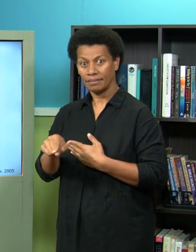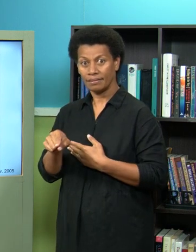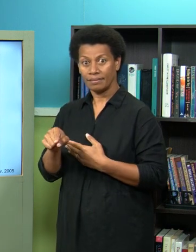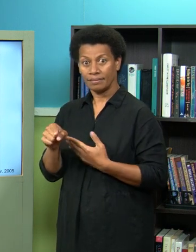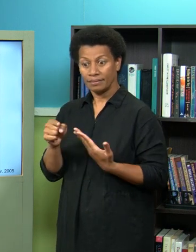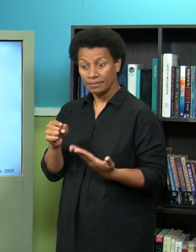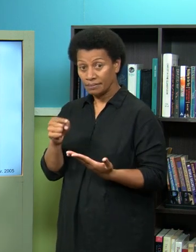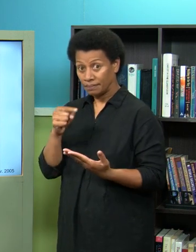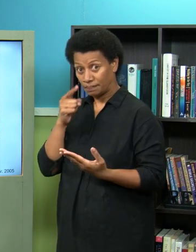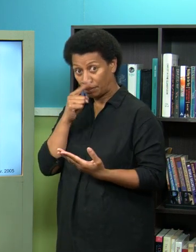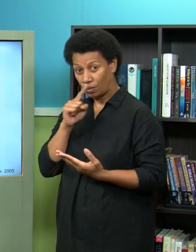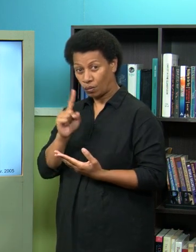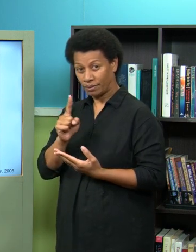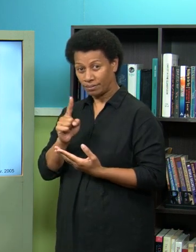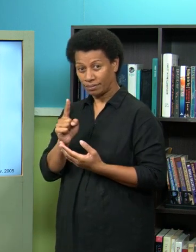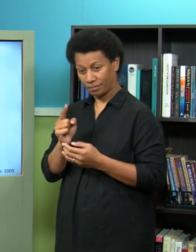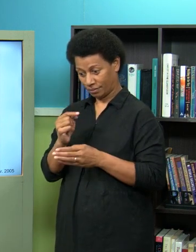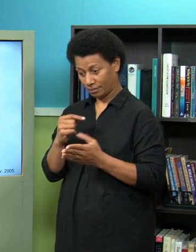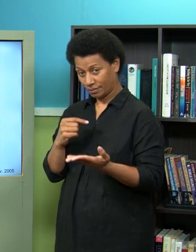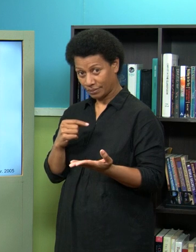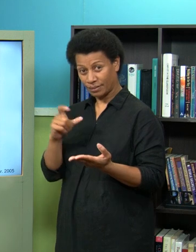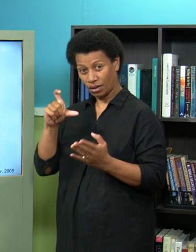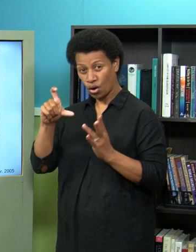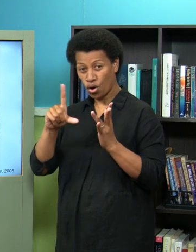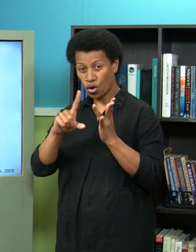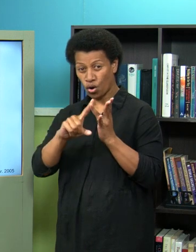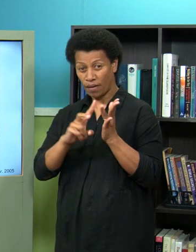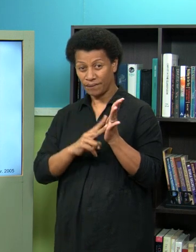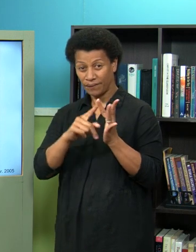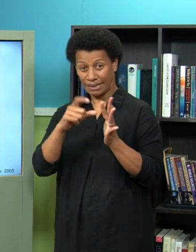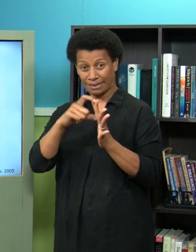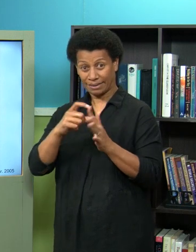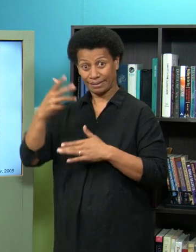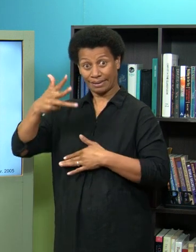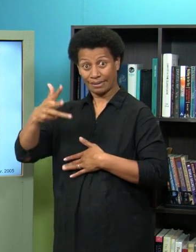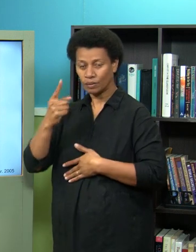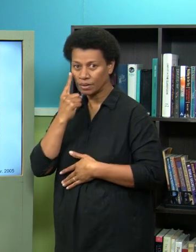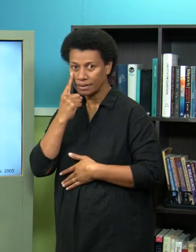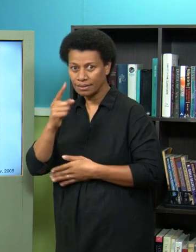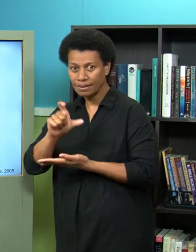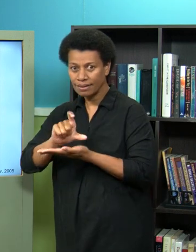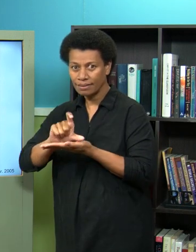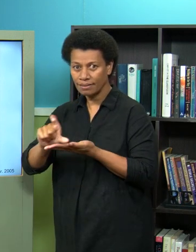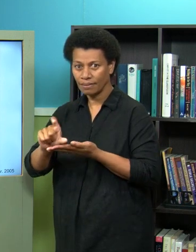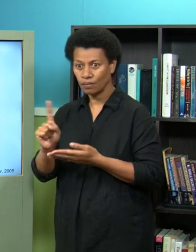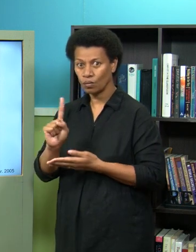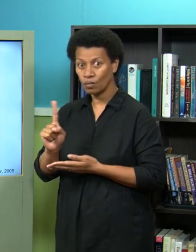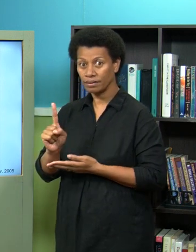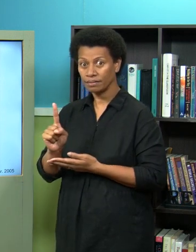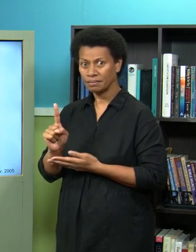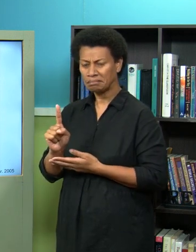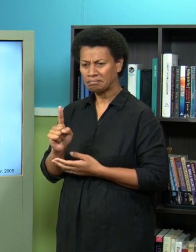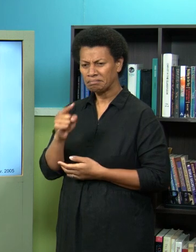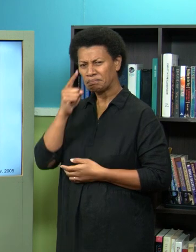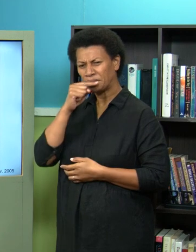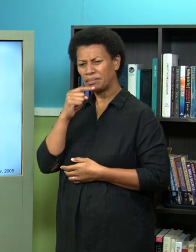asymptomatic now something that's interesting about covid19 is we're starting to see evidence that even though the patient doesn't show